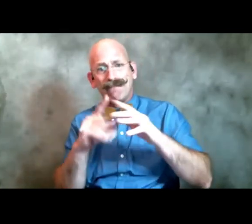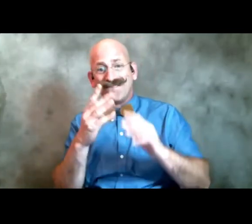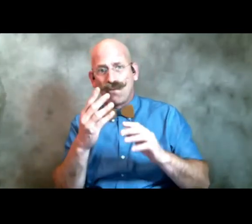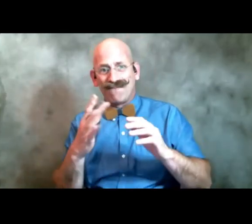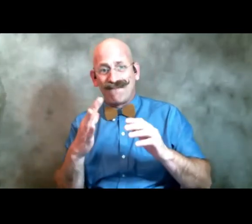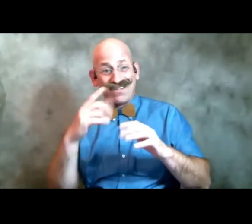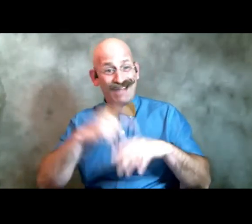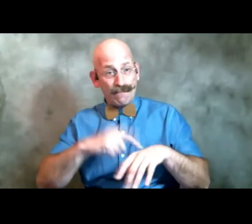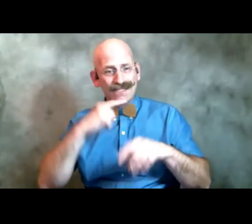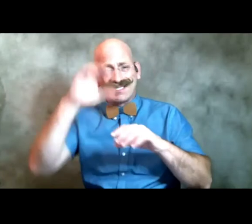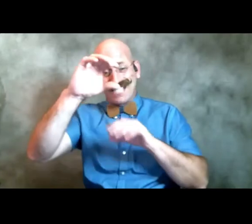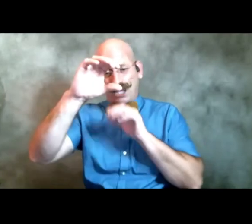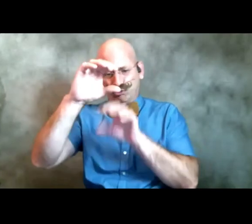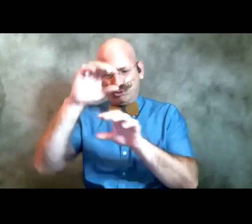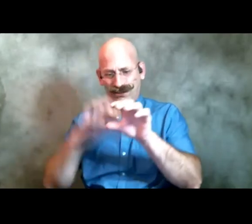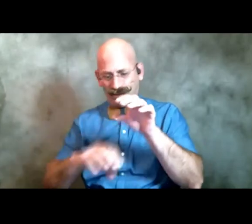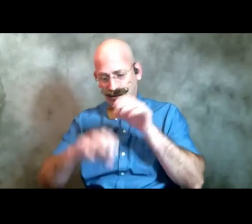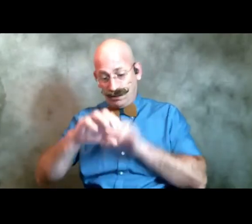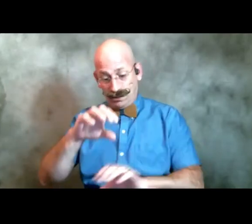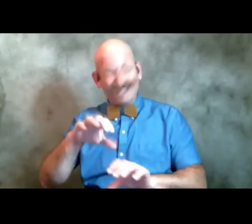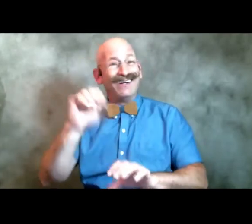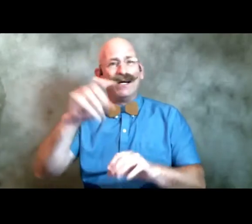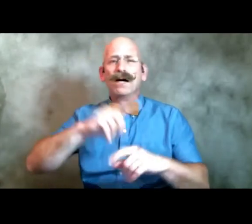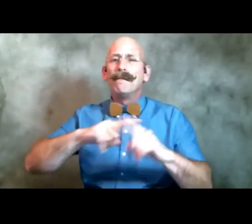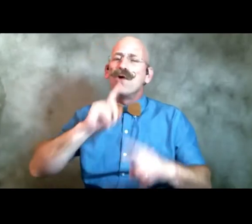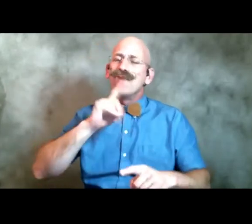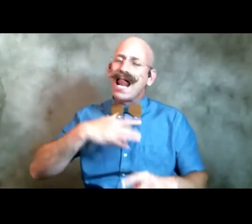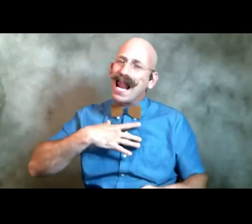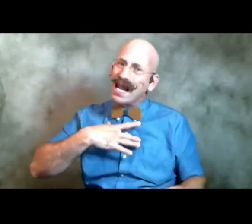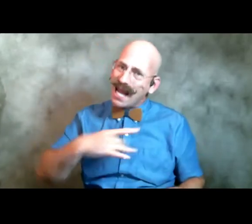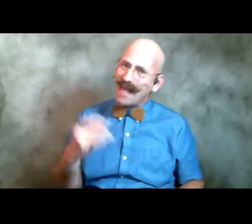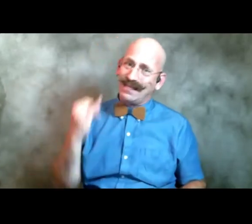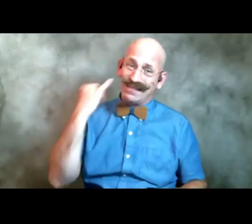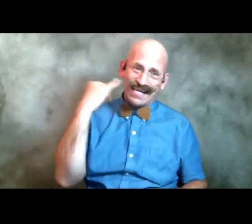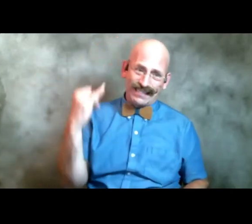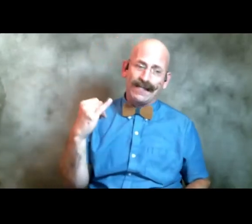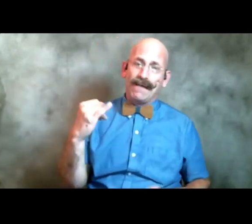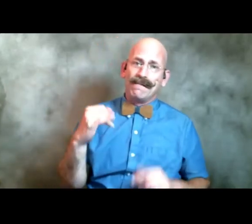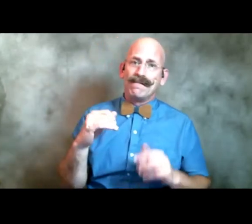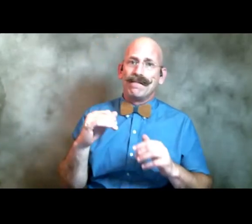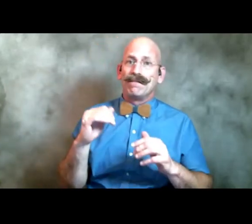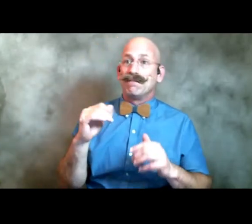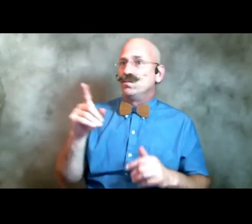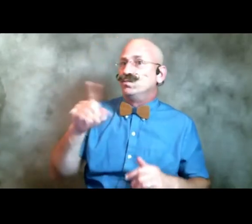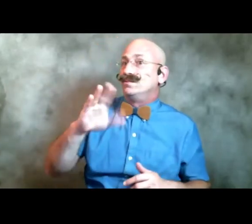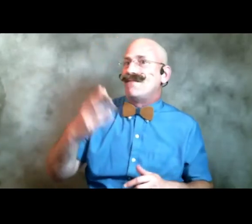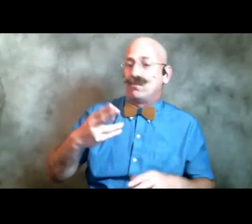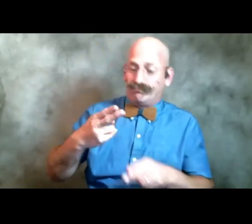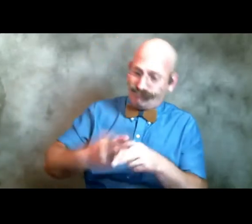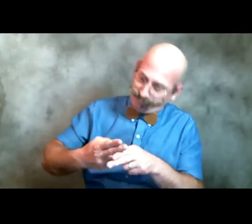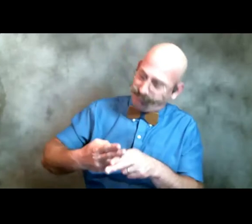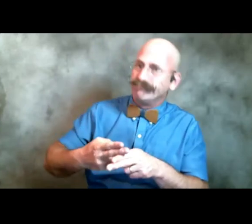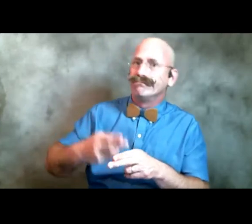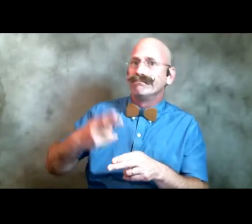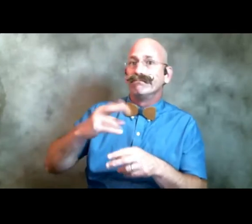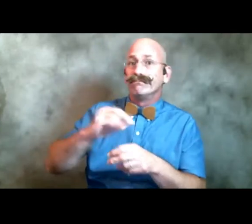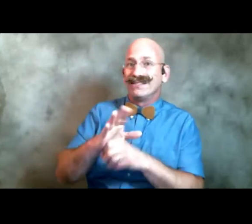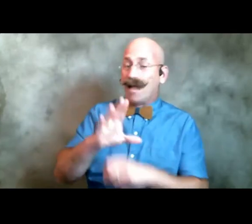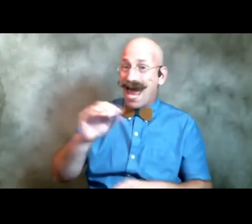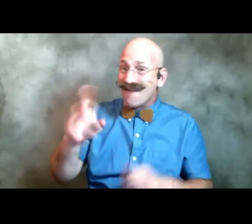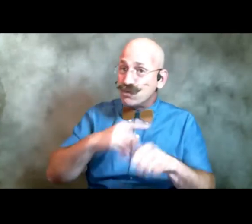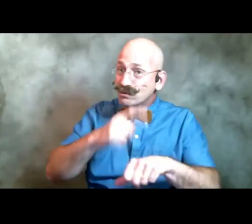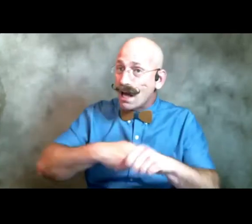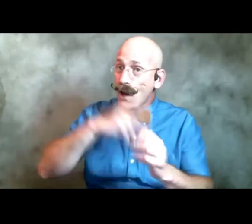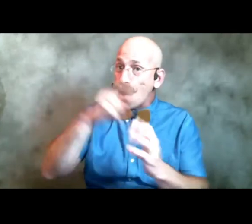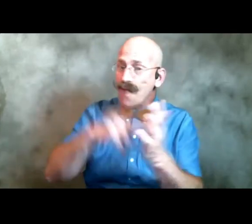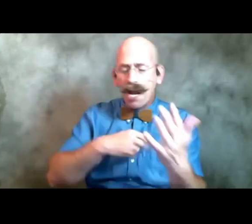in it but uh i really like the idea that that that you you didn't even say pandemic and first time i read it i